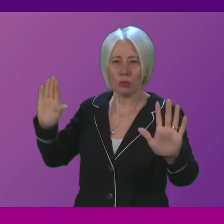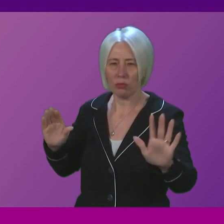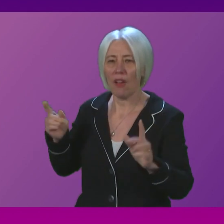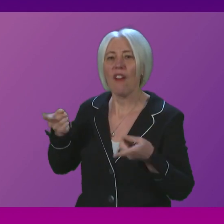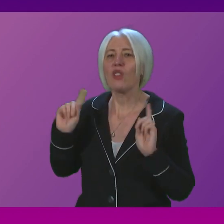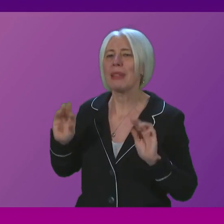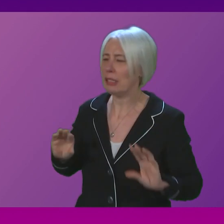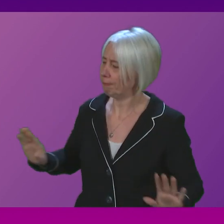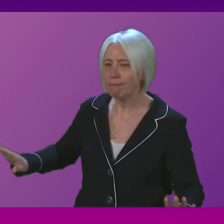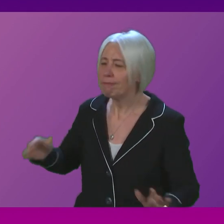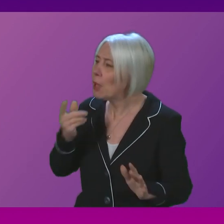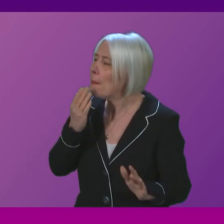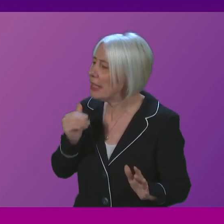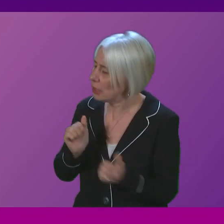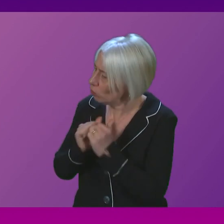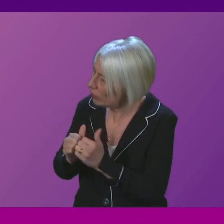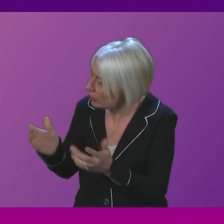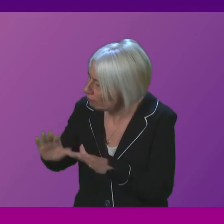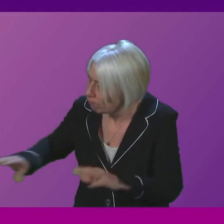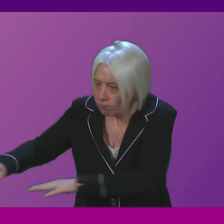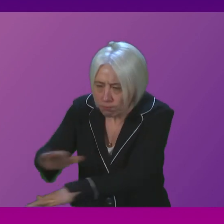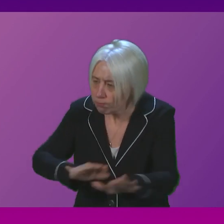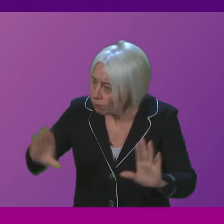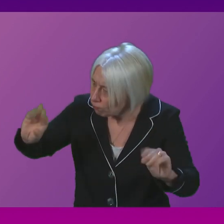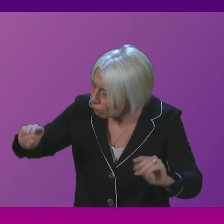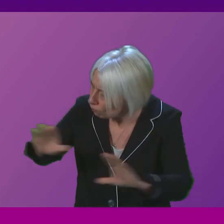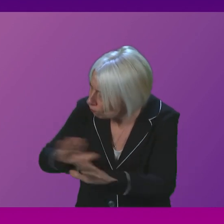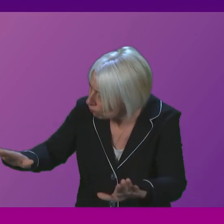Douglas Ross in